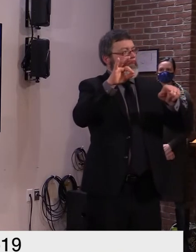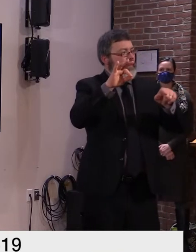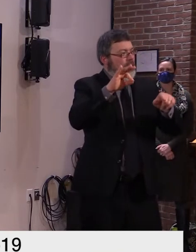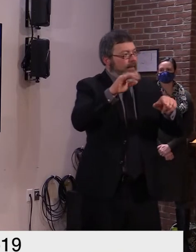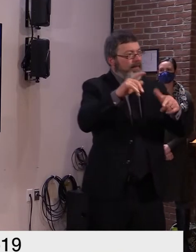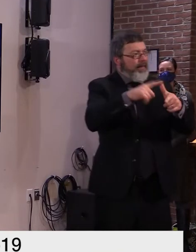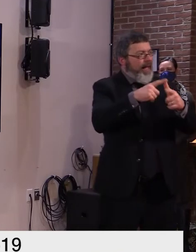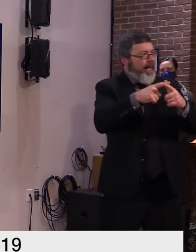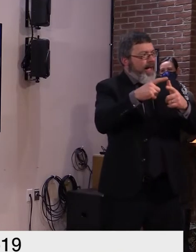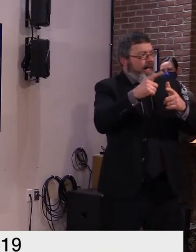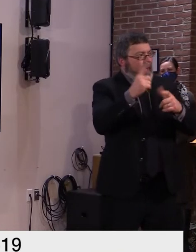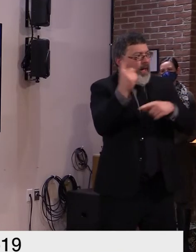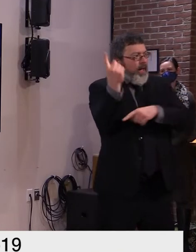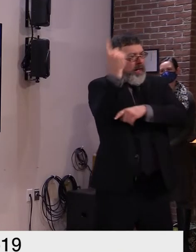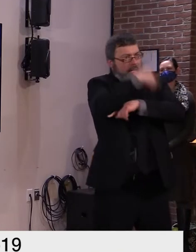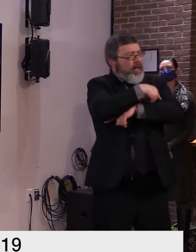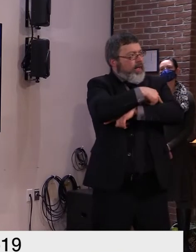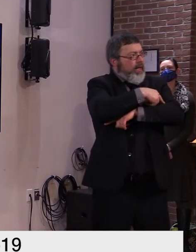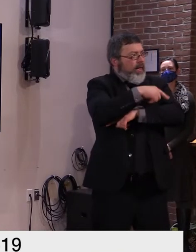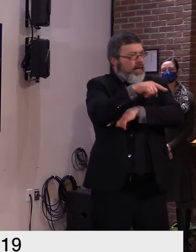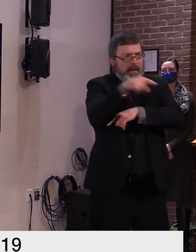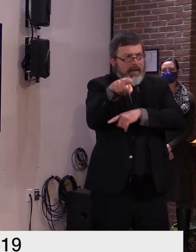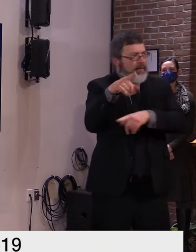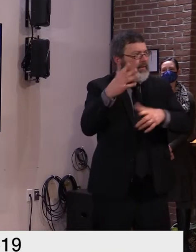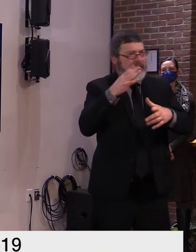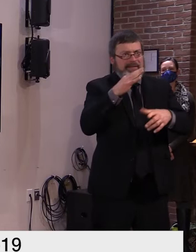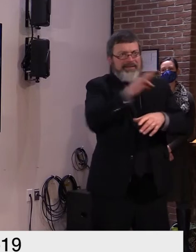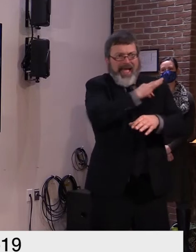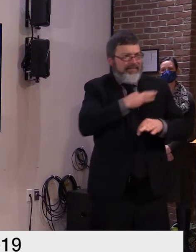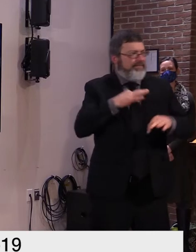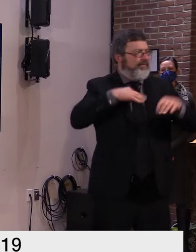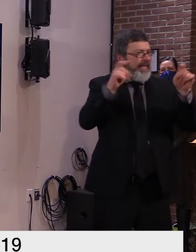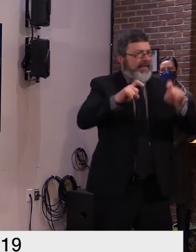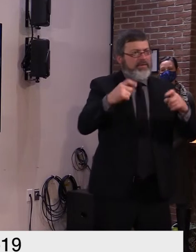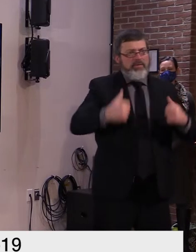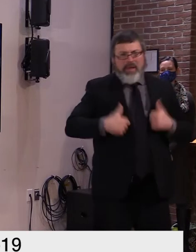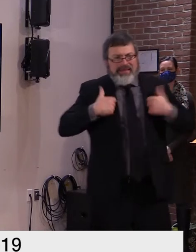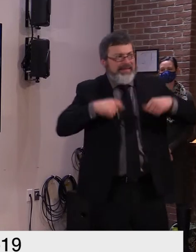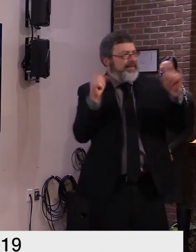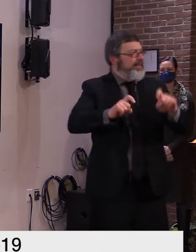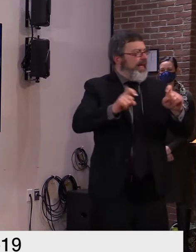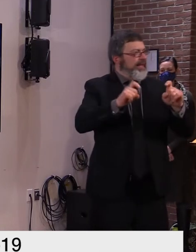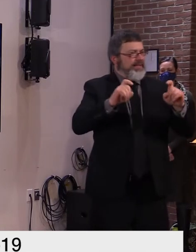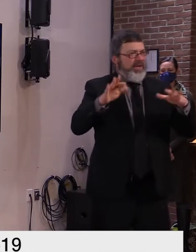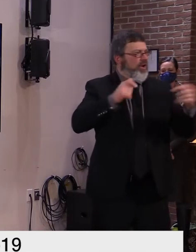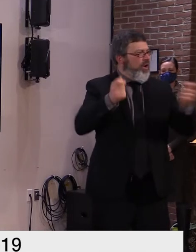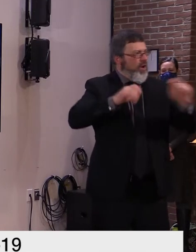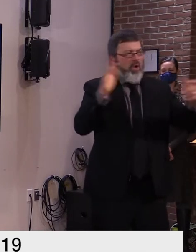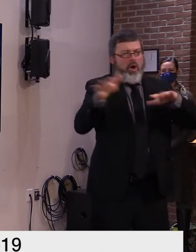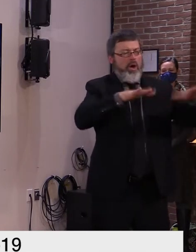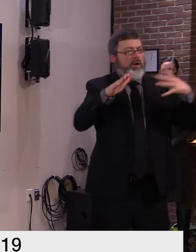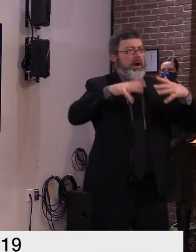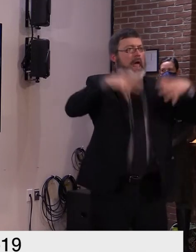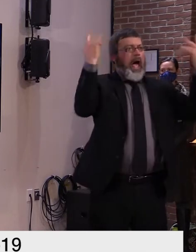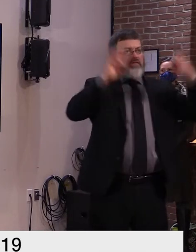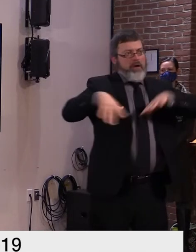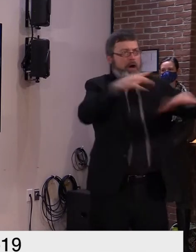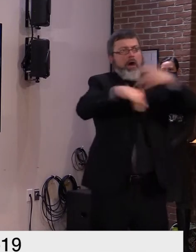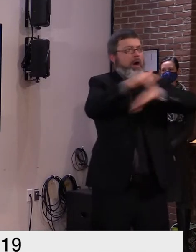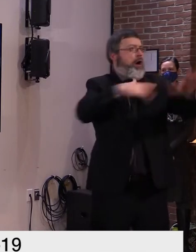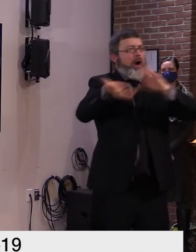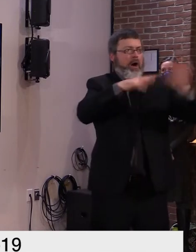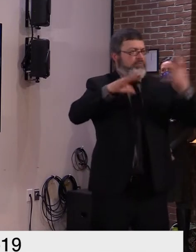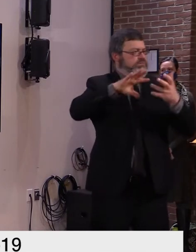positive and have to isolate and other staff who are close contacts to the positive must quarantine